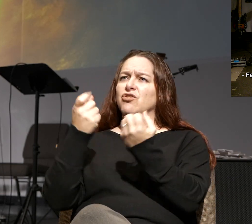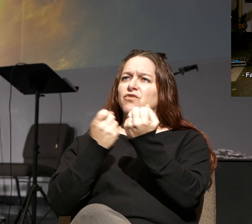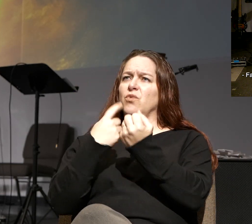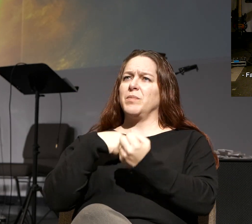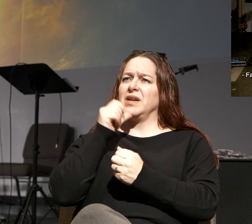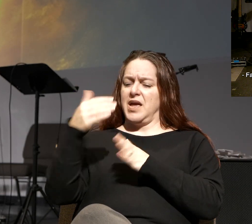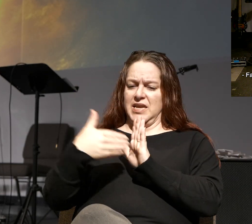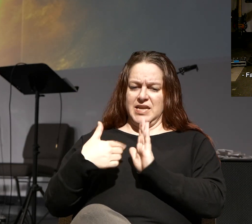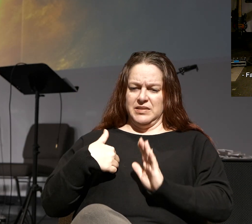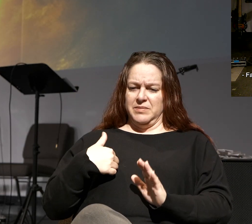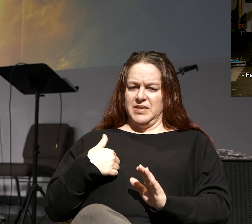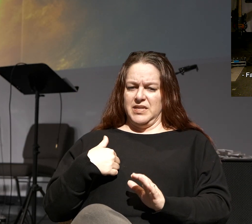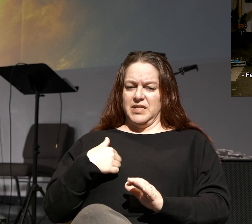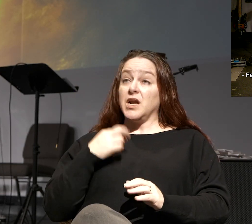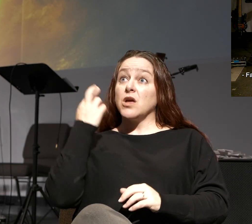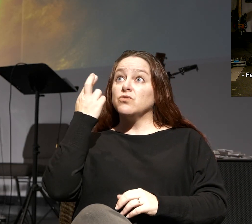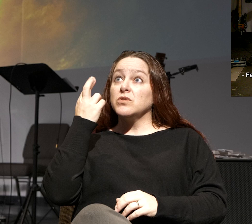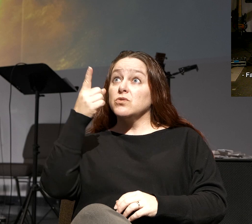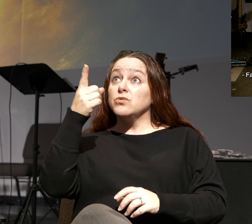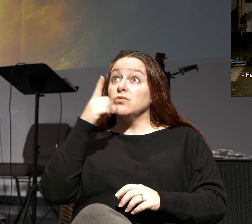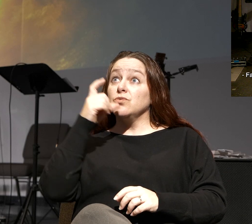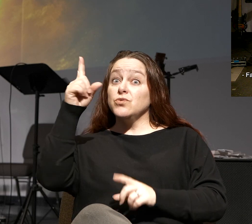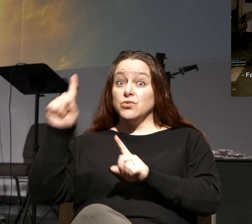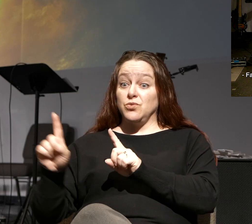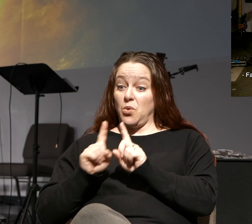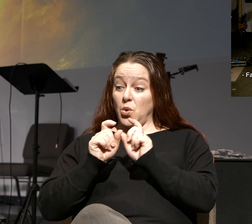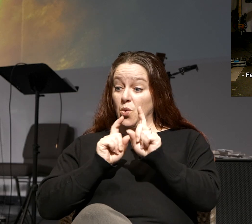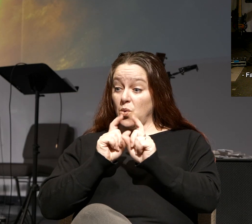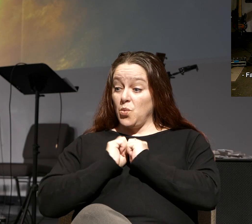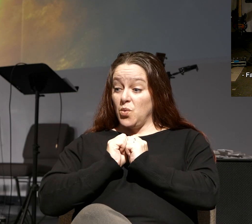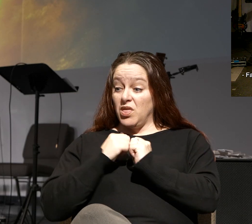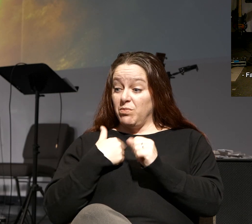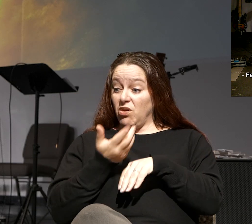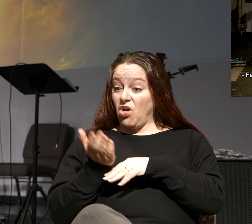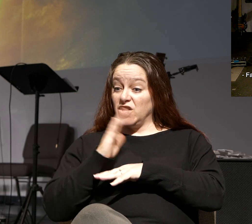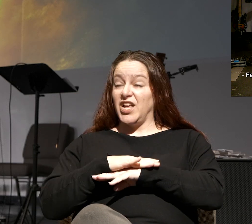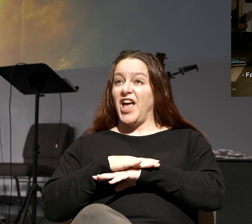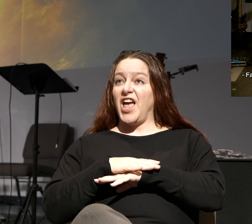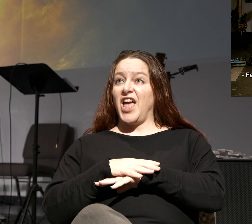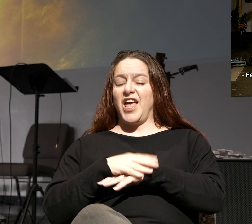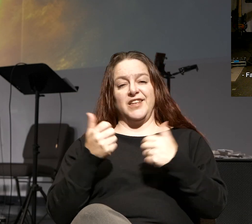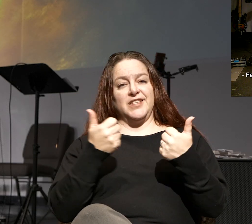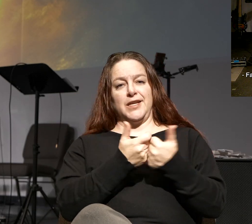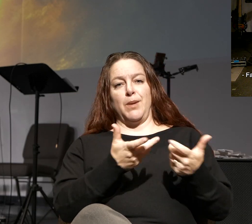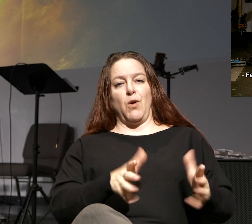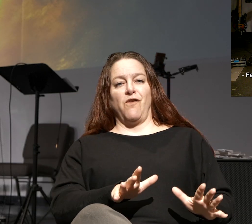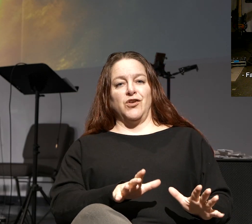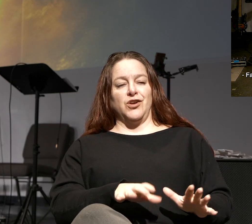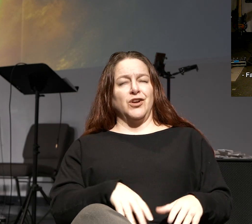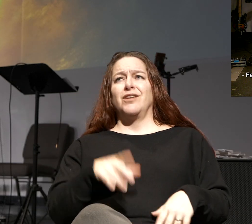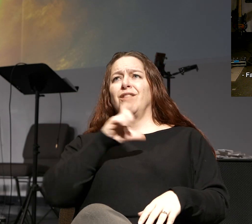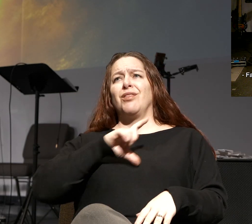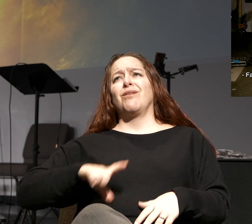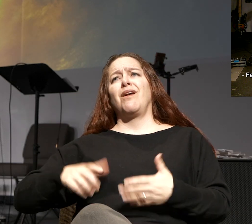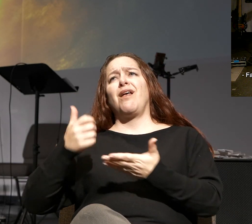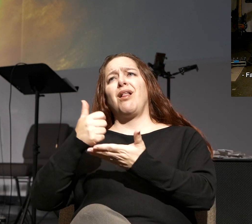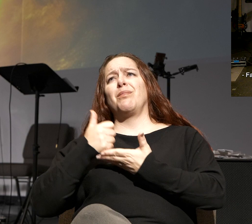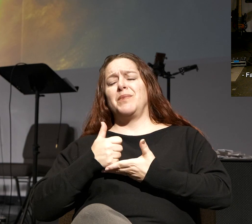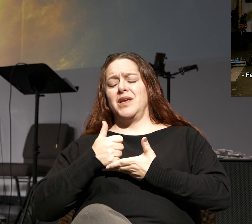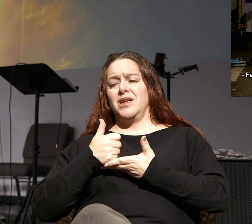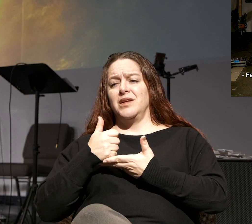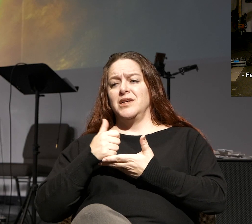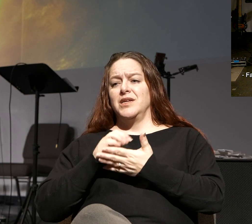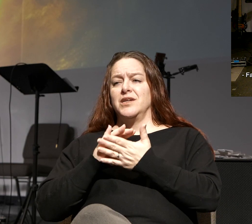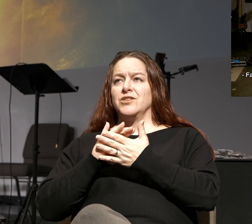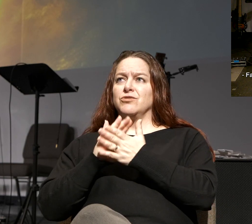me. You're not against me. When I realize who it is that walks through my day with me, whoo, game over. Lord, help me to cultivate that